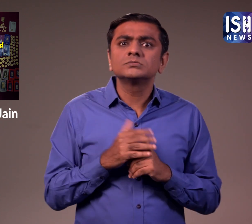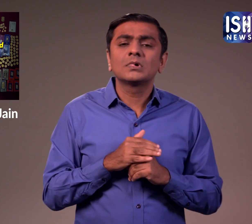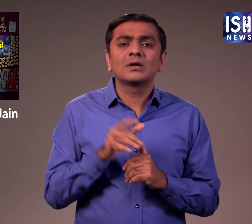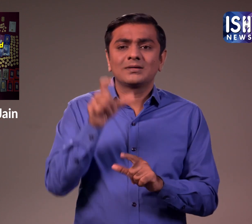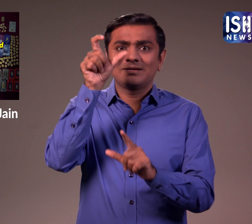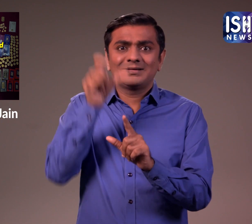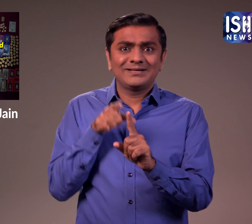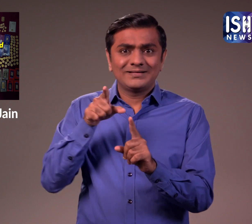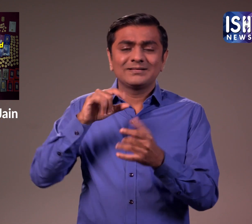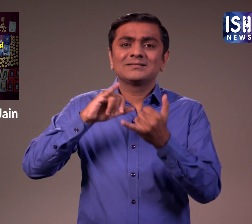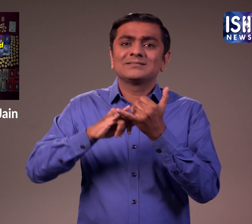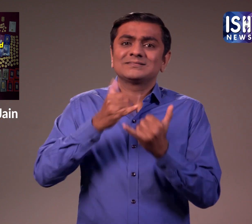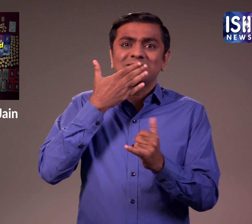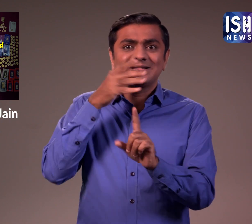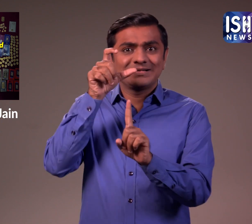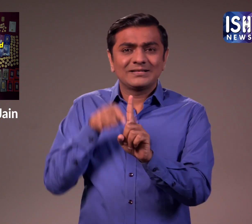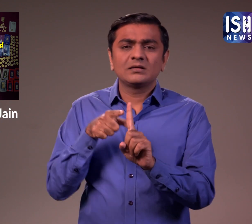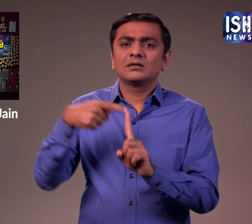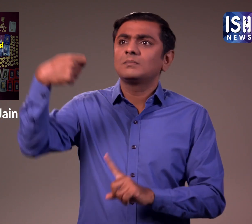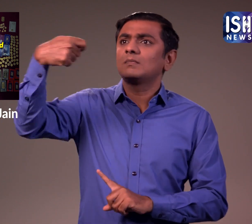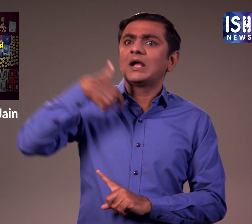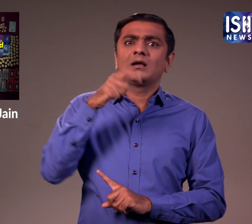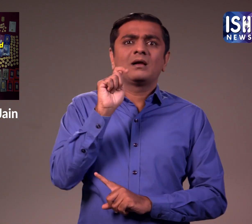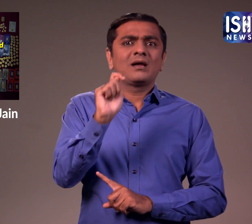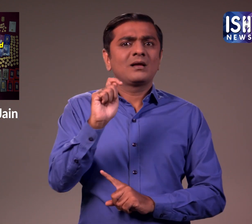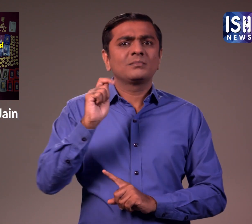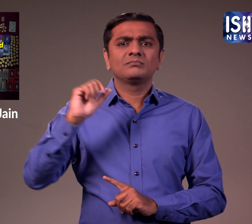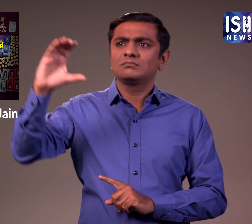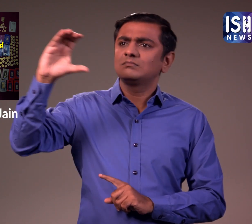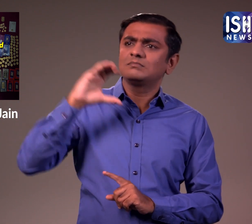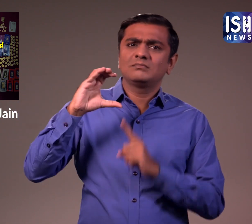laundering is the value of his assets are a lot more than his income.